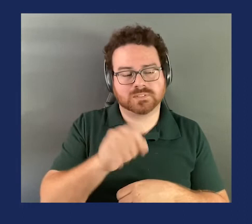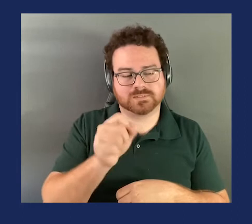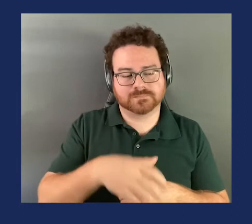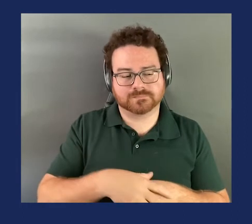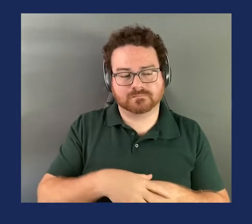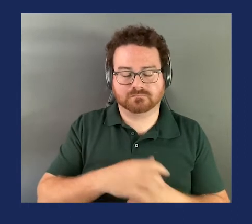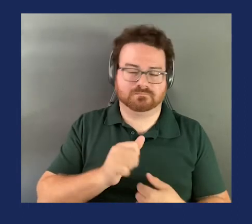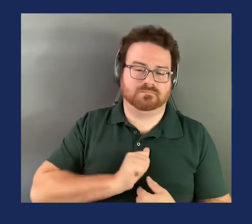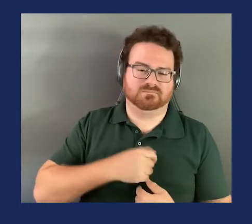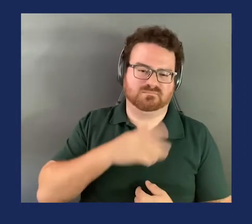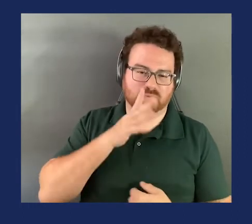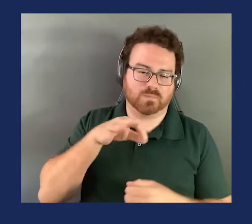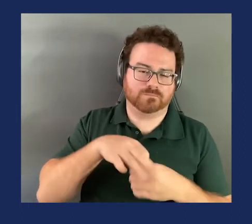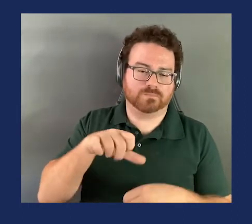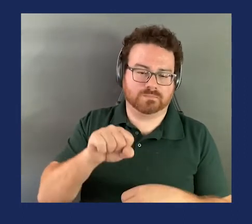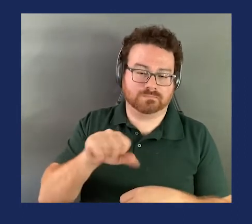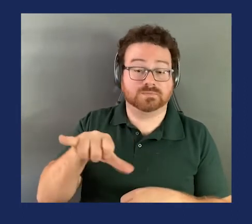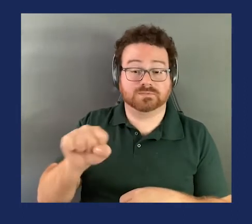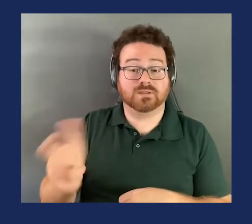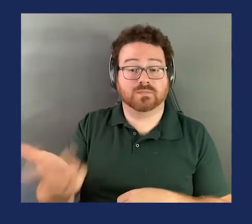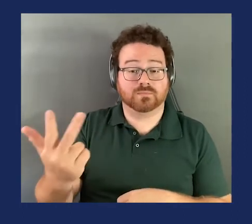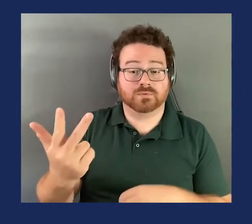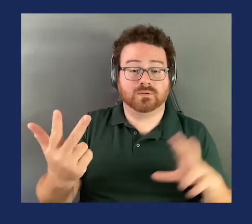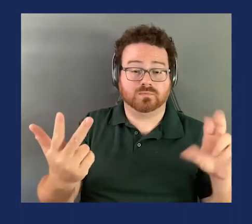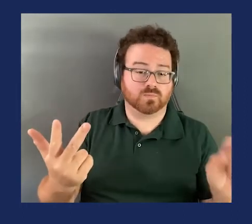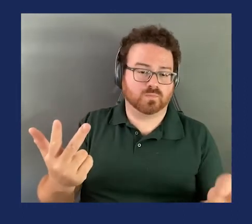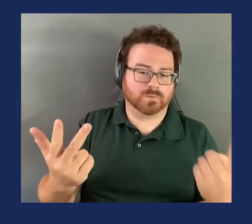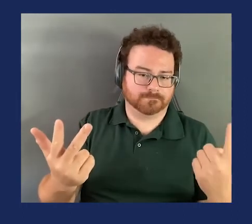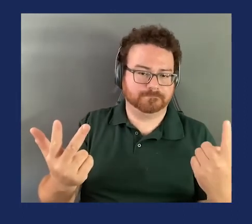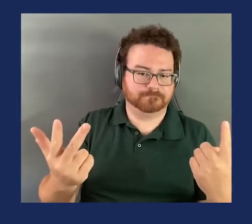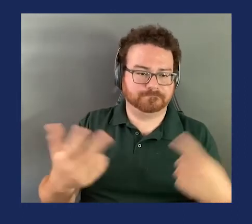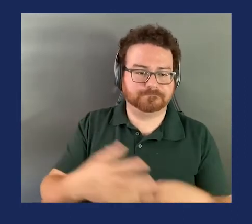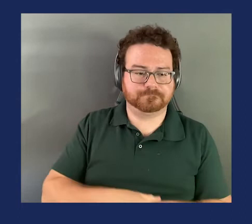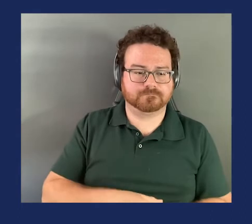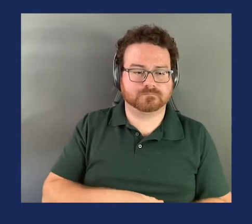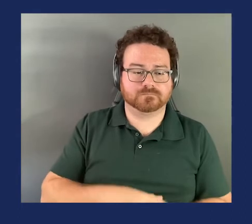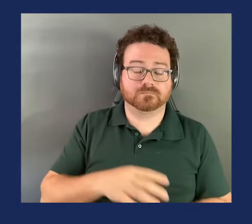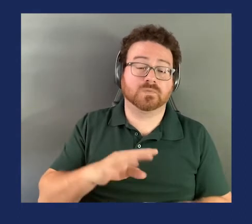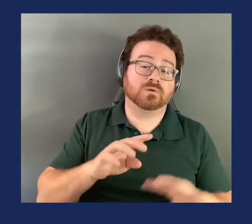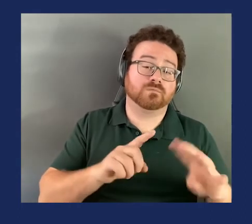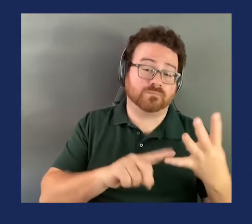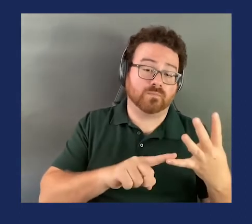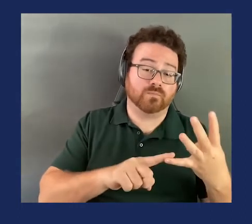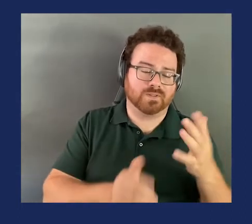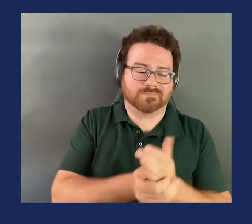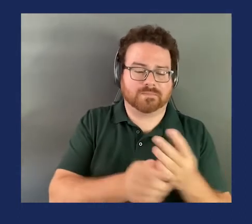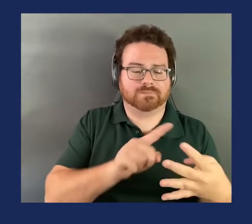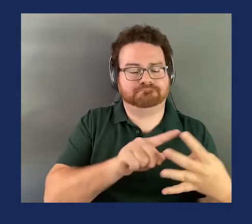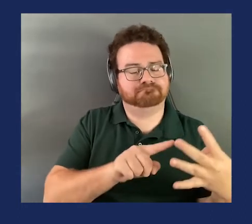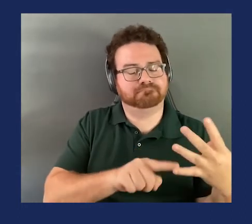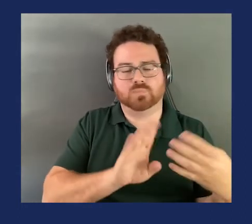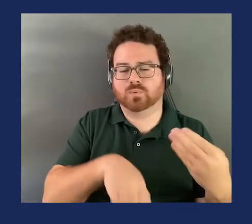Yes. And I will vote yes. So the yeses are three, the noes are one. The fourth amendment by Commissioner Trumka is adopted.